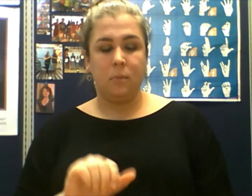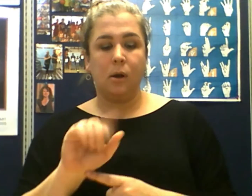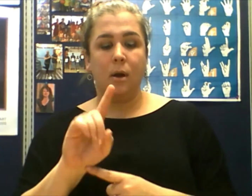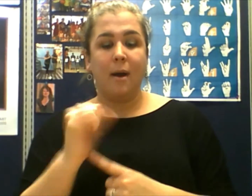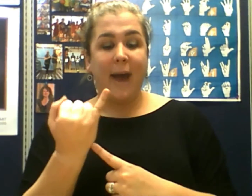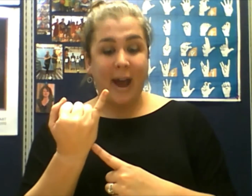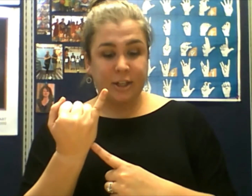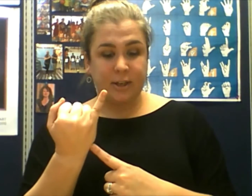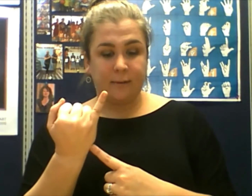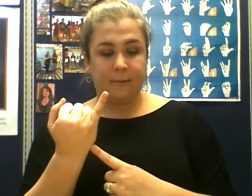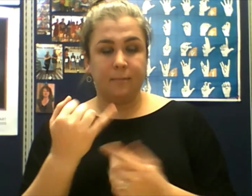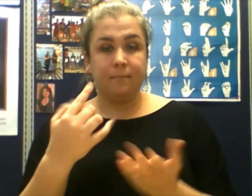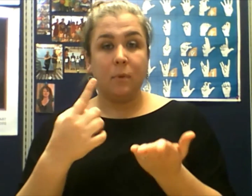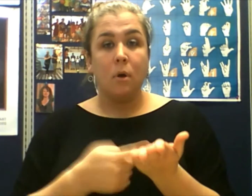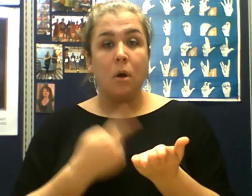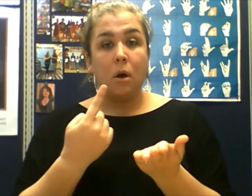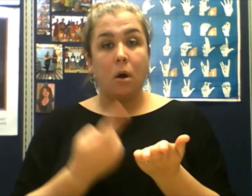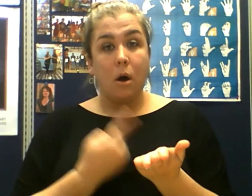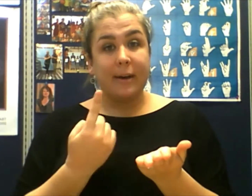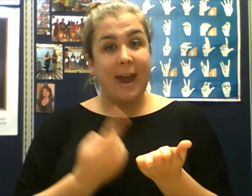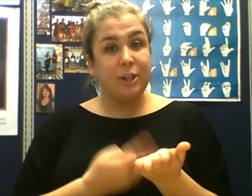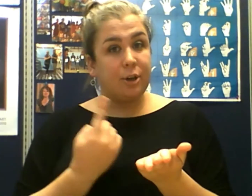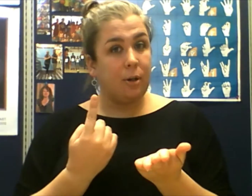Occasional. Adjective. Occasional.